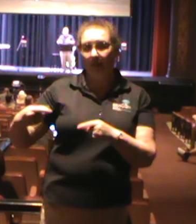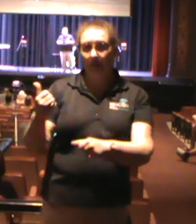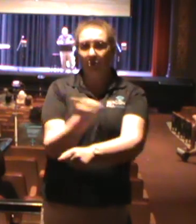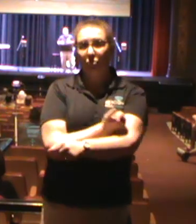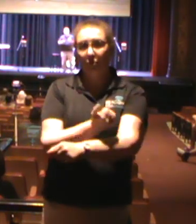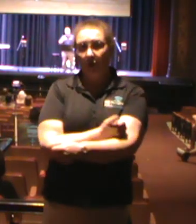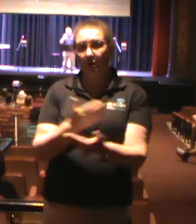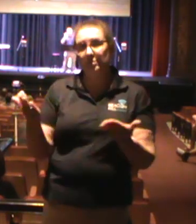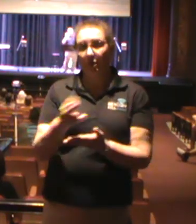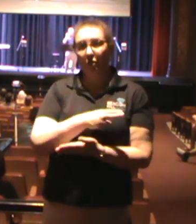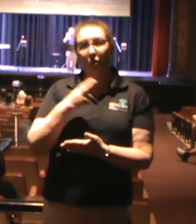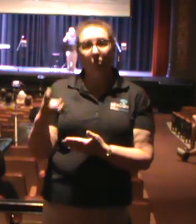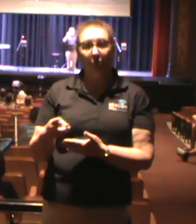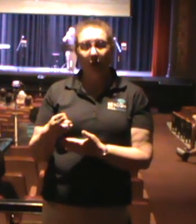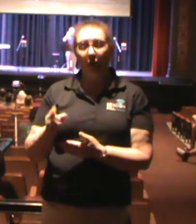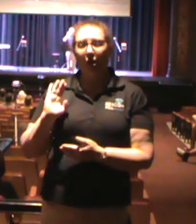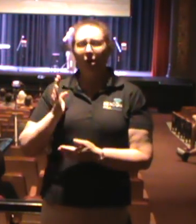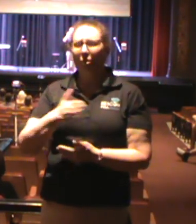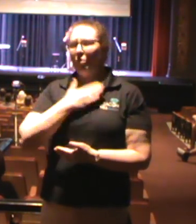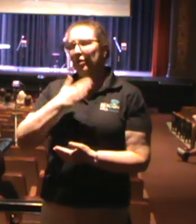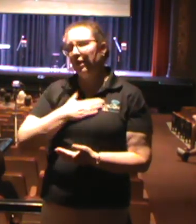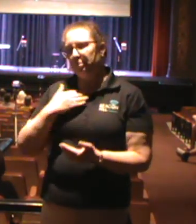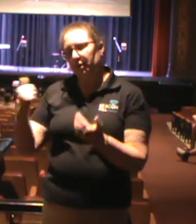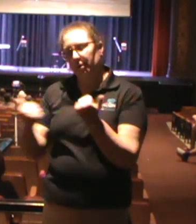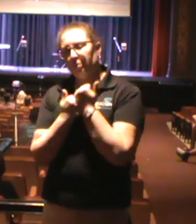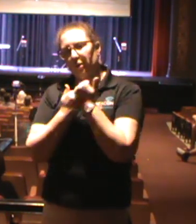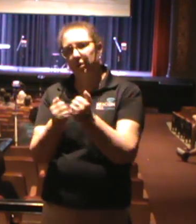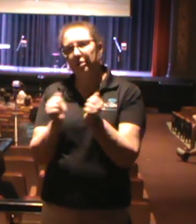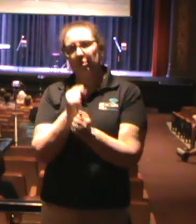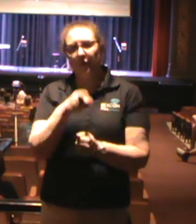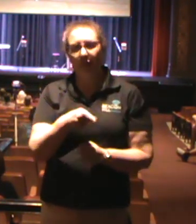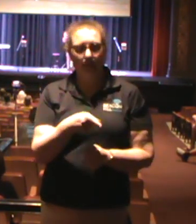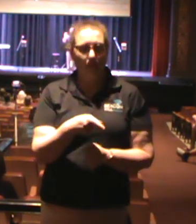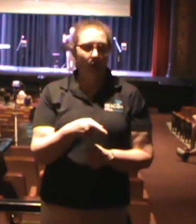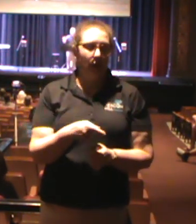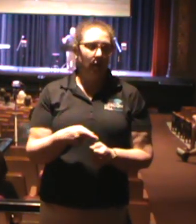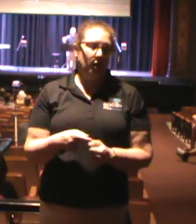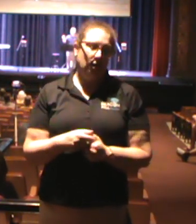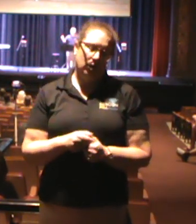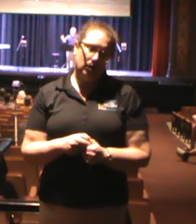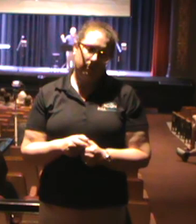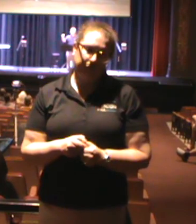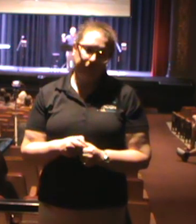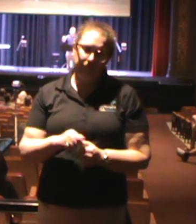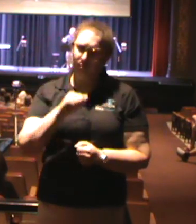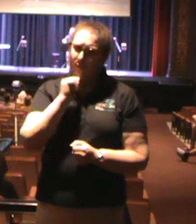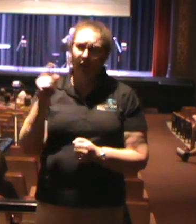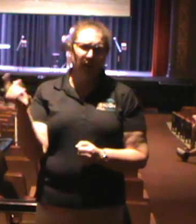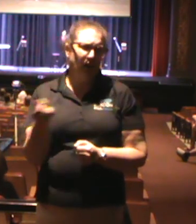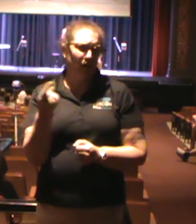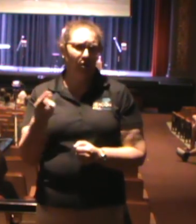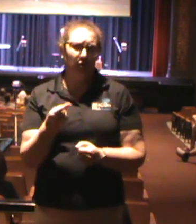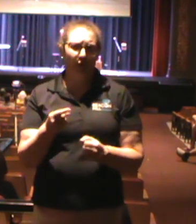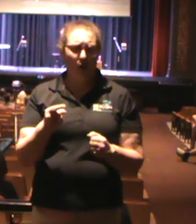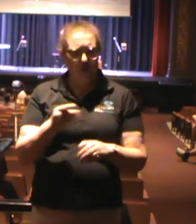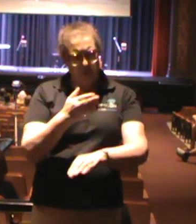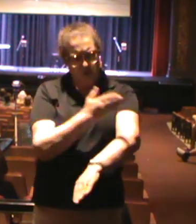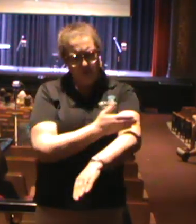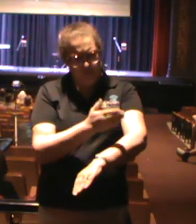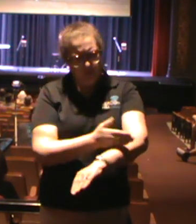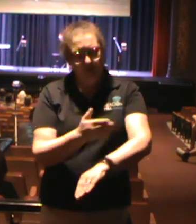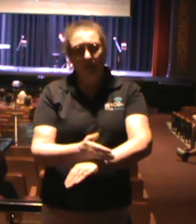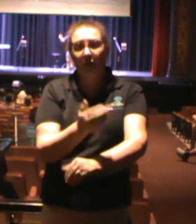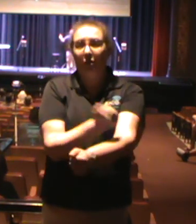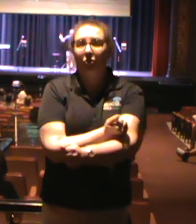our mission so that not only are drugs taken off the streets, but we see more drug dealers actually come to Christ and witnessing